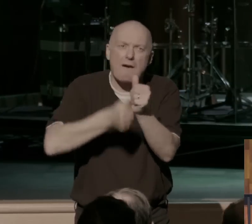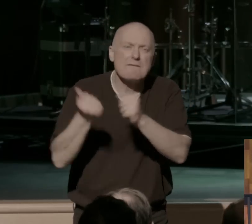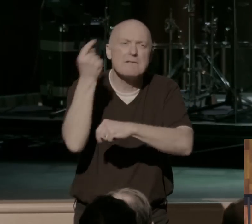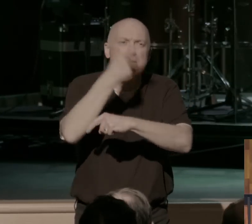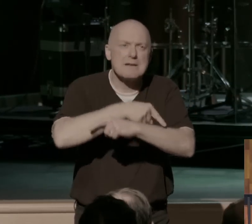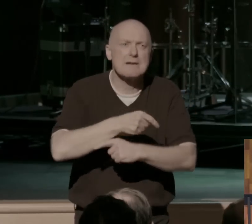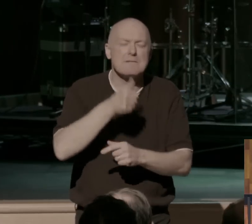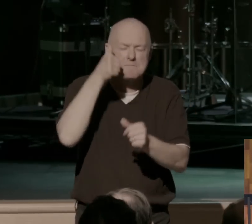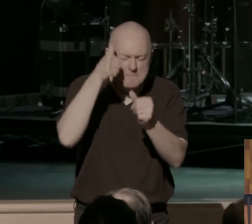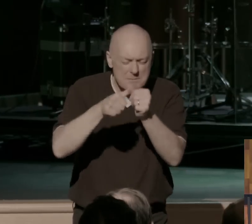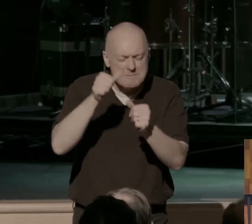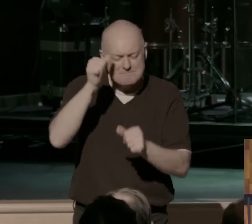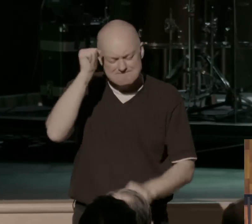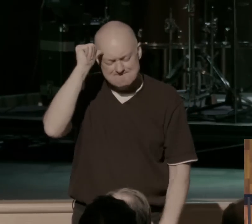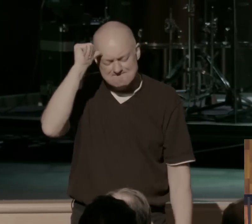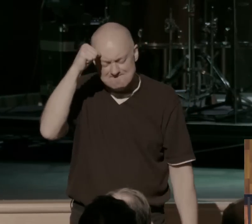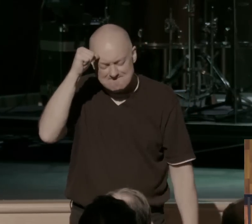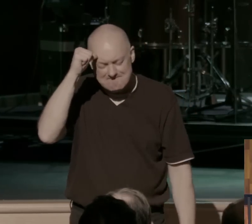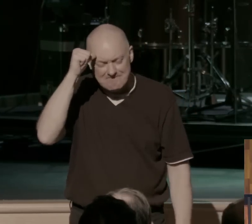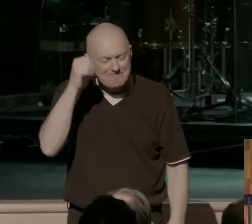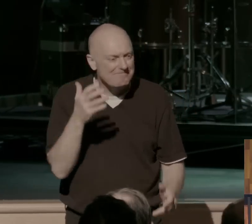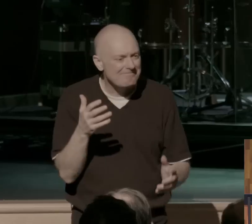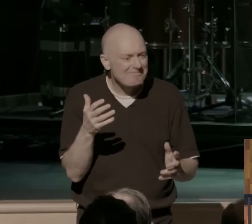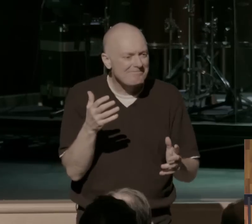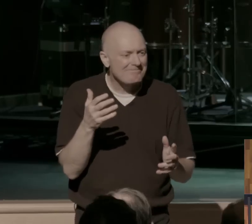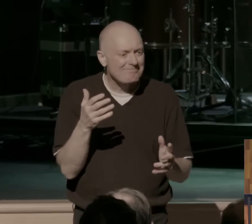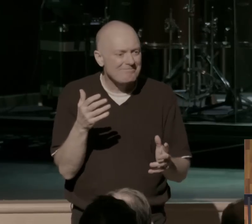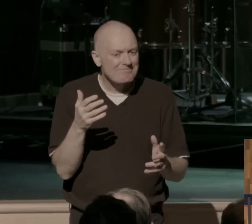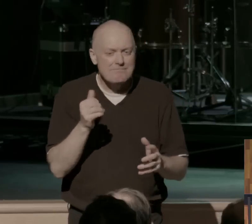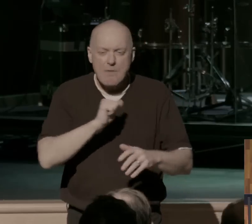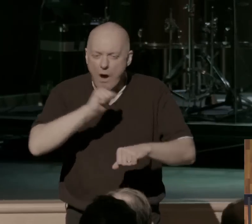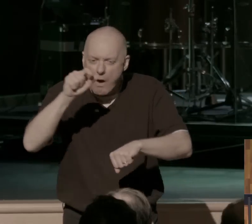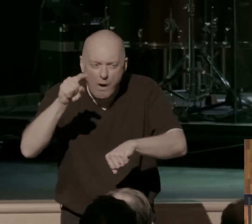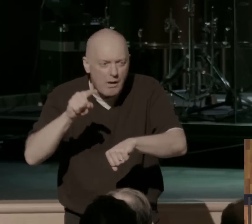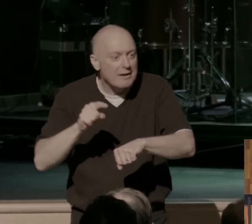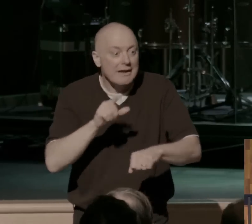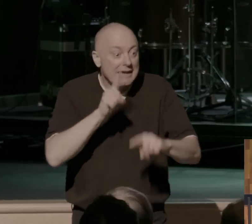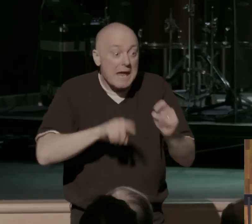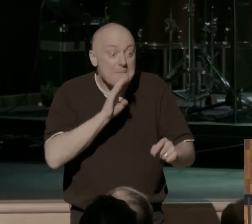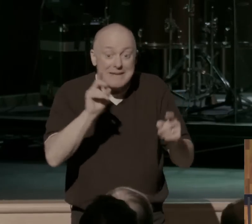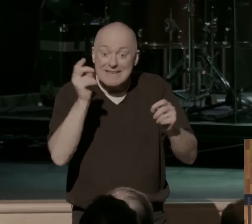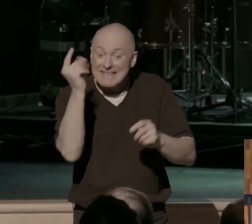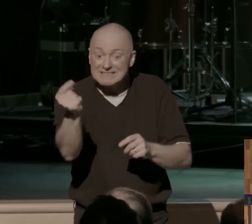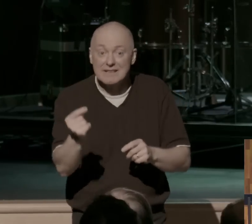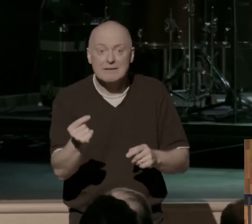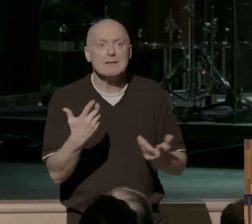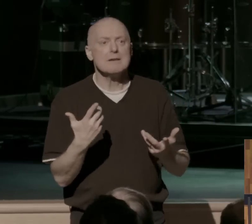It's an instant all the time. When you've given your life to Christ, you have God's spirit in you.